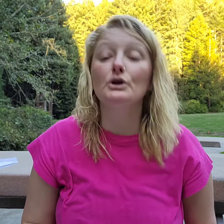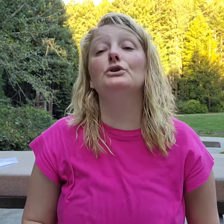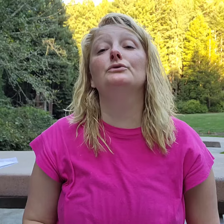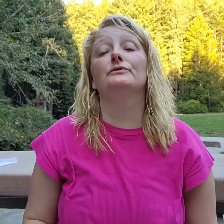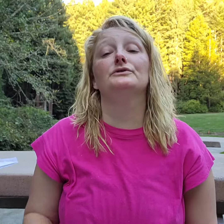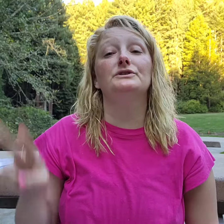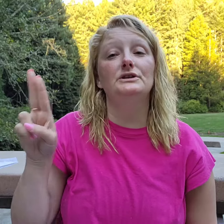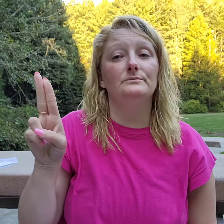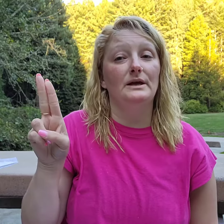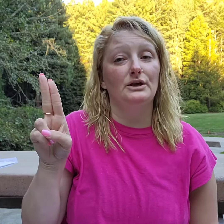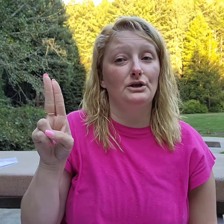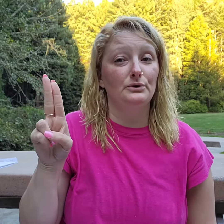University, you make a U.